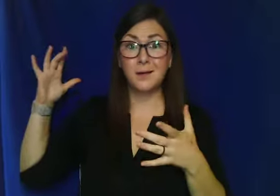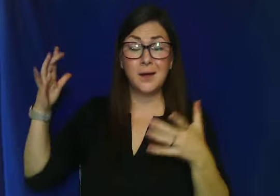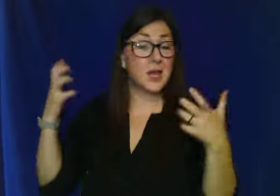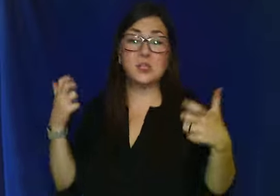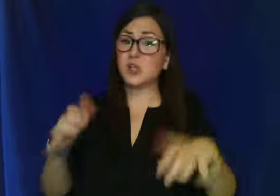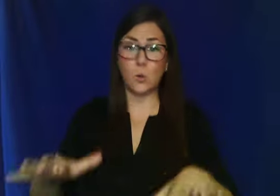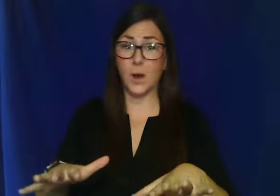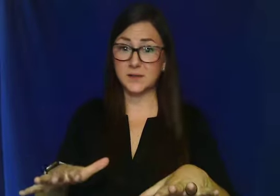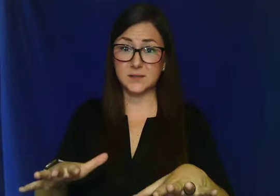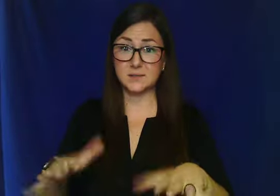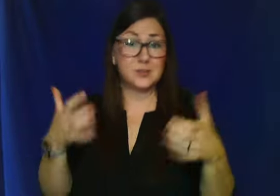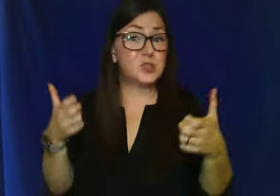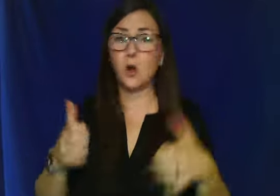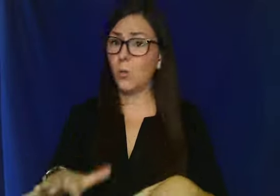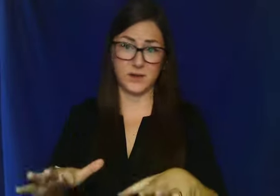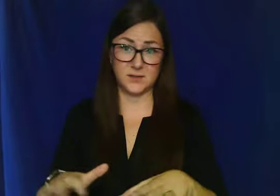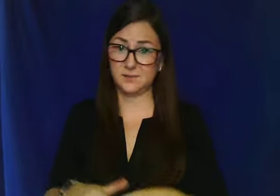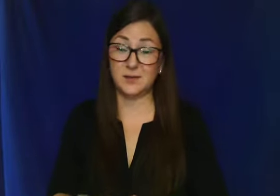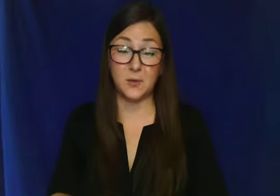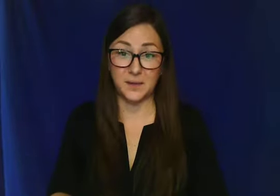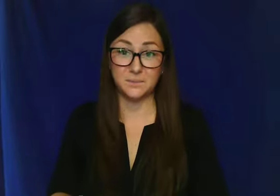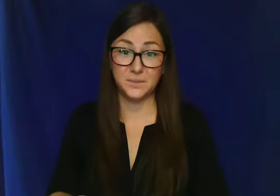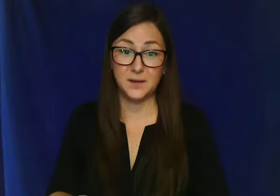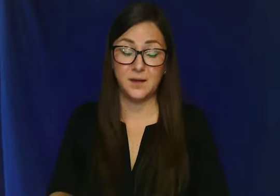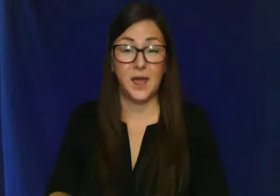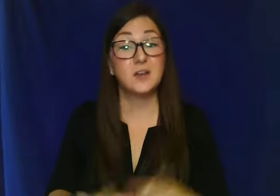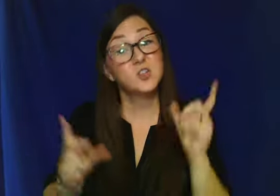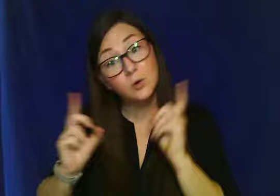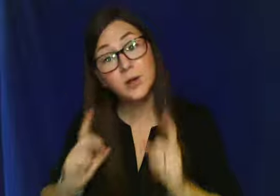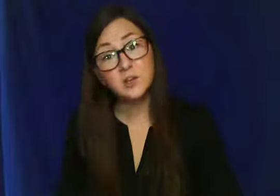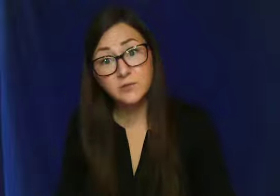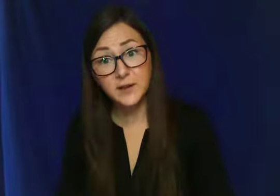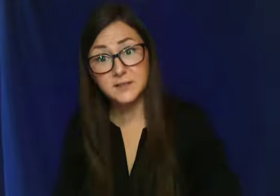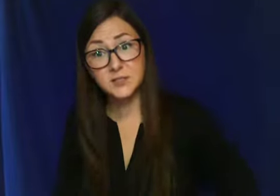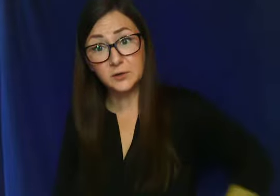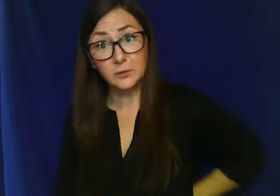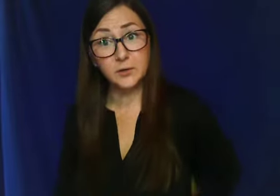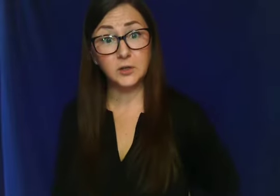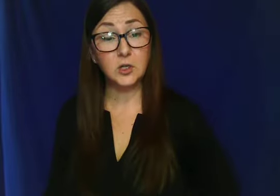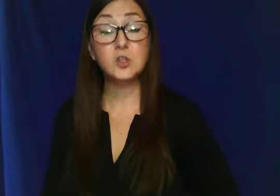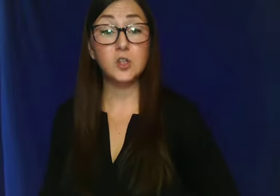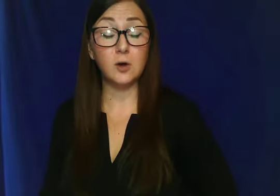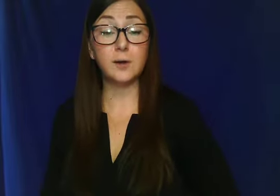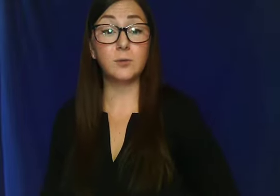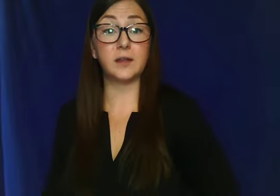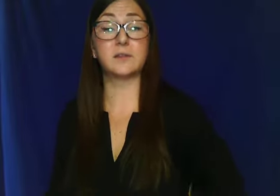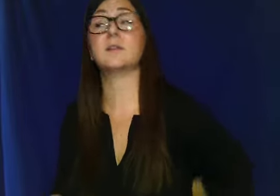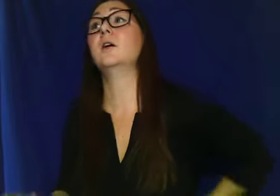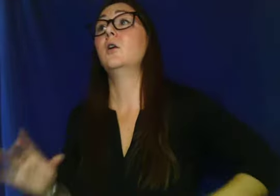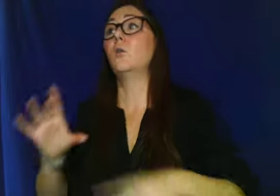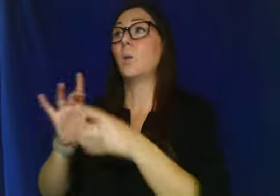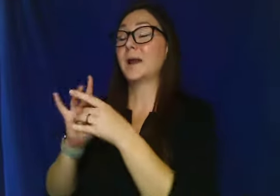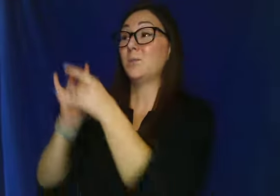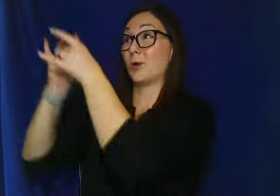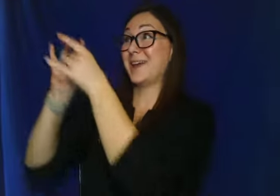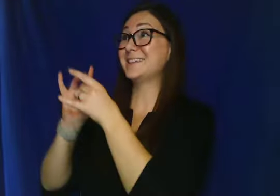And show it on your face too. Show it with, when it breaks.